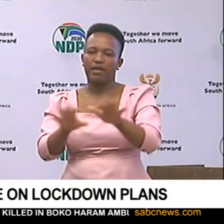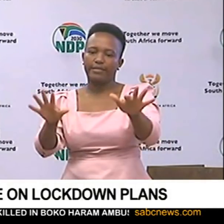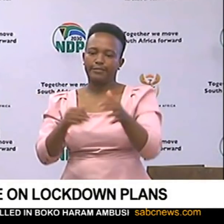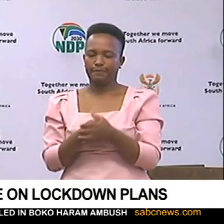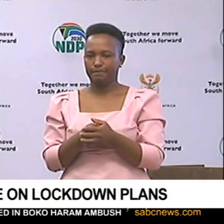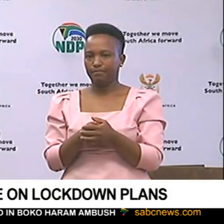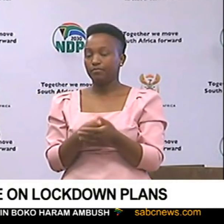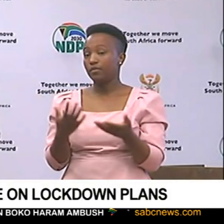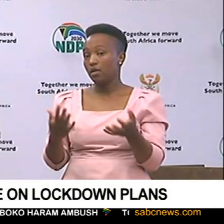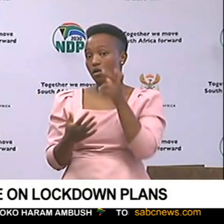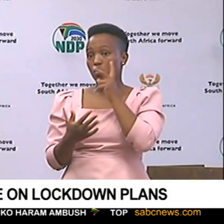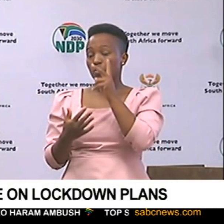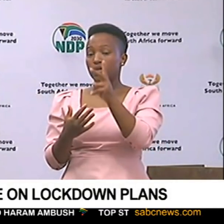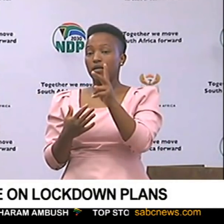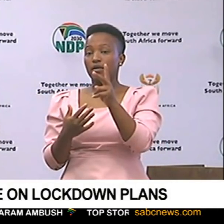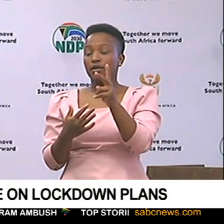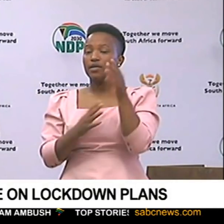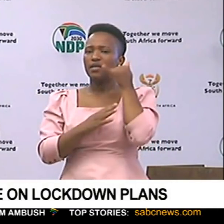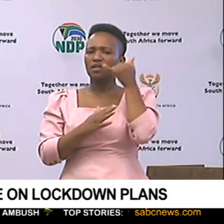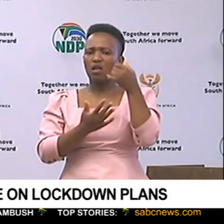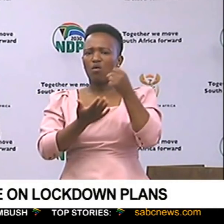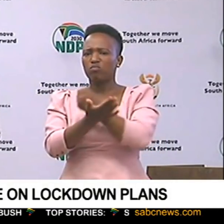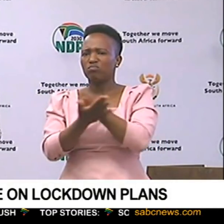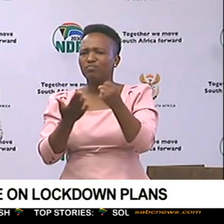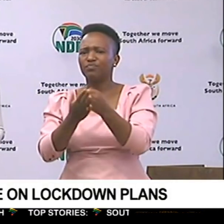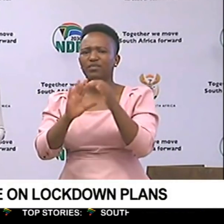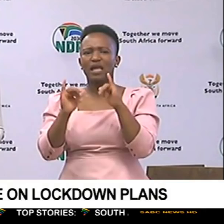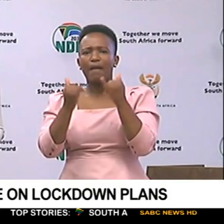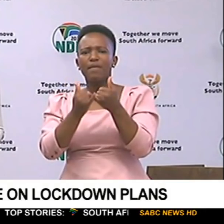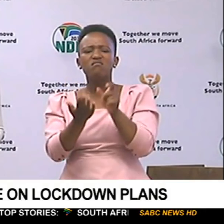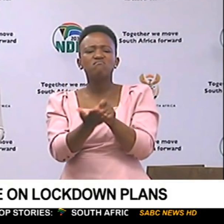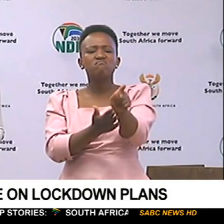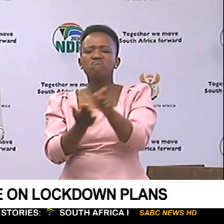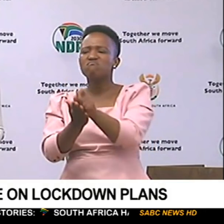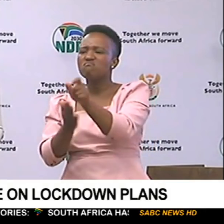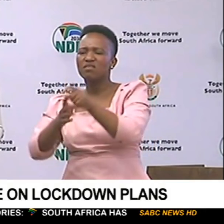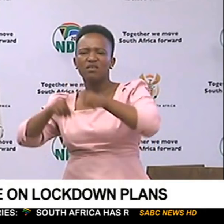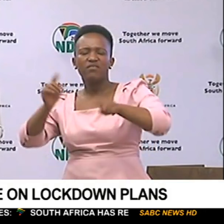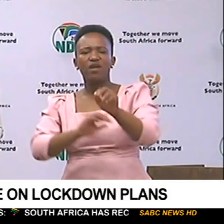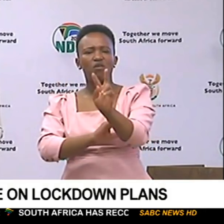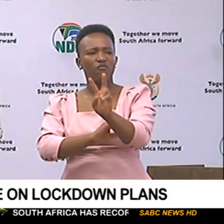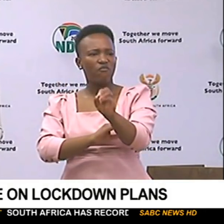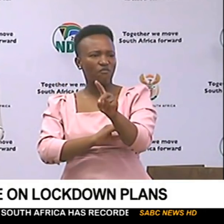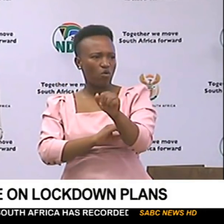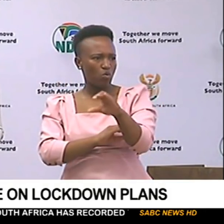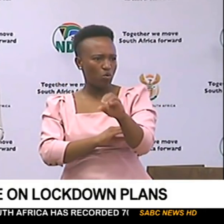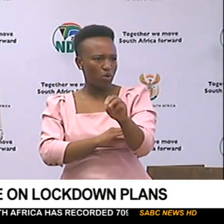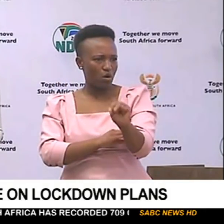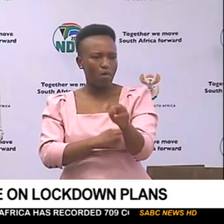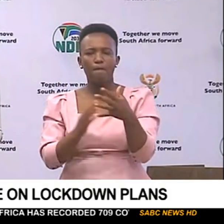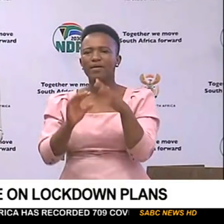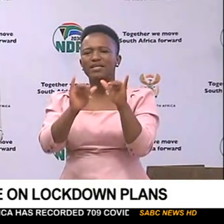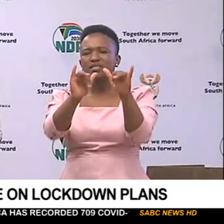talk about that, we will see the telecoms companies also sending messages. You've seen already Vodacom stay